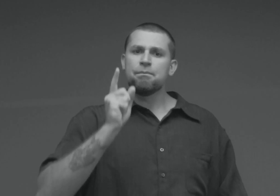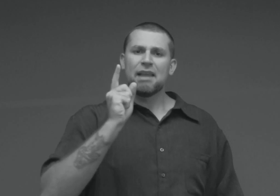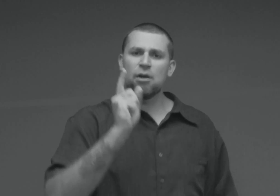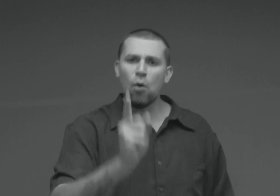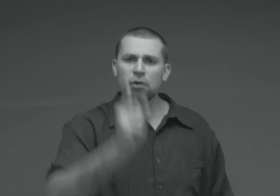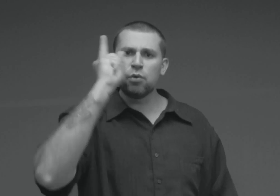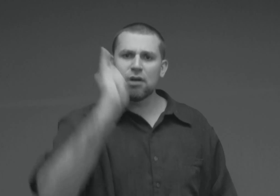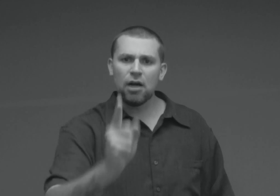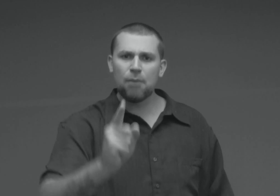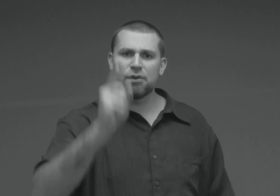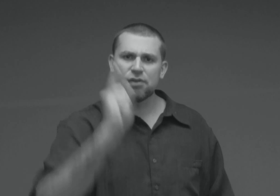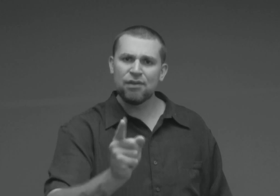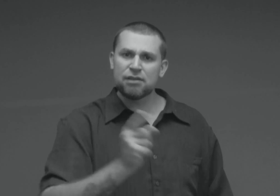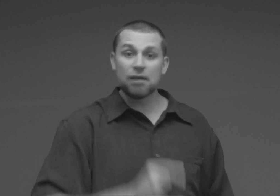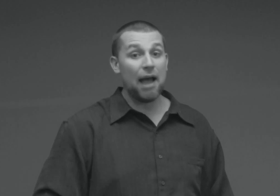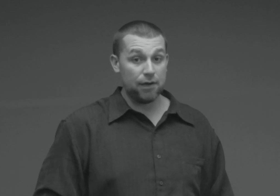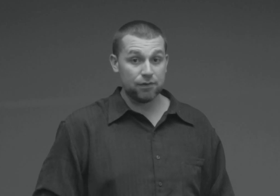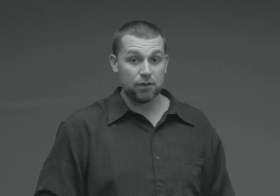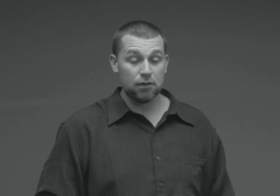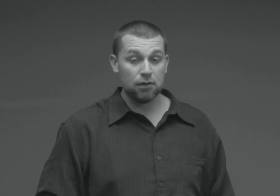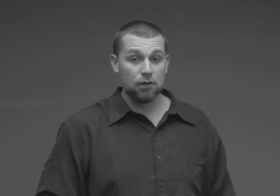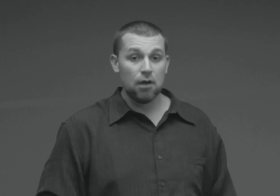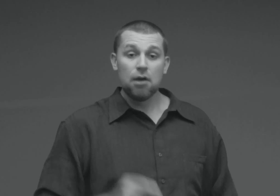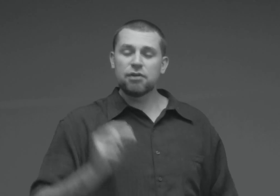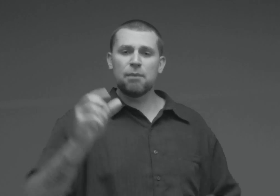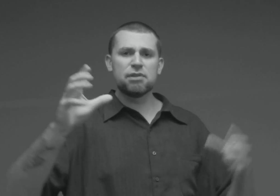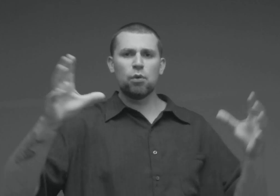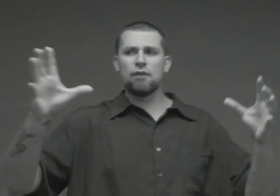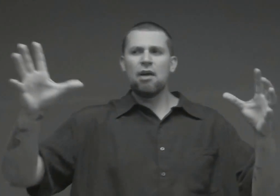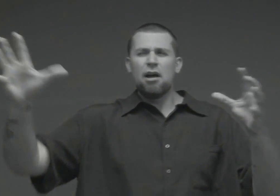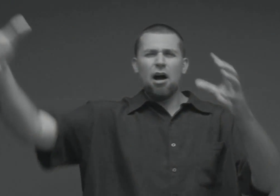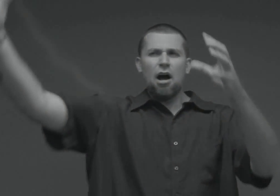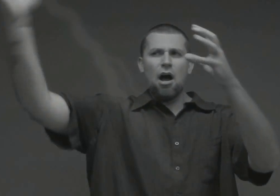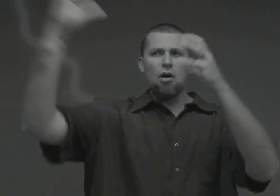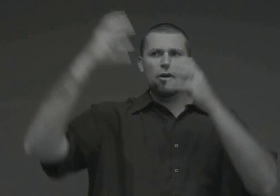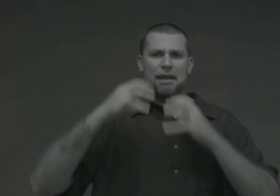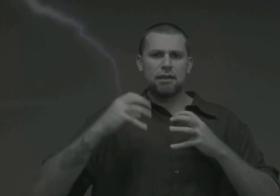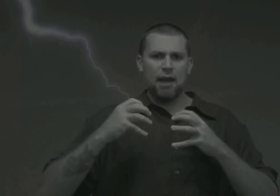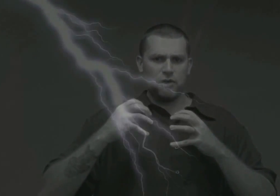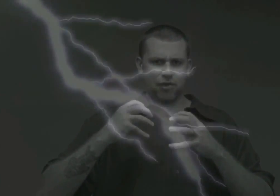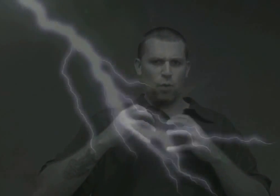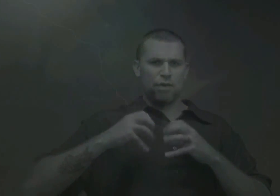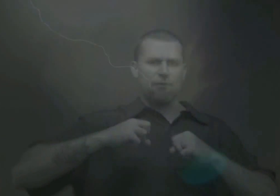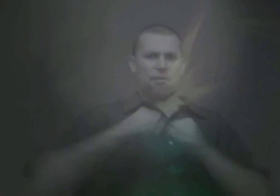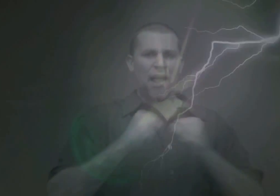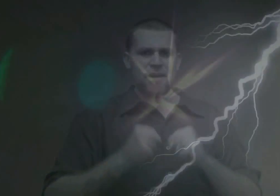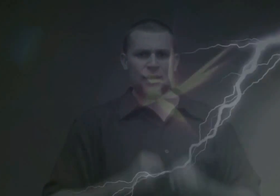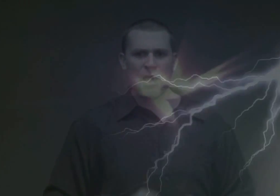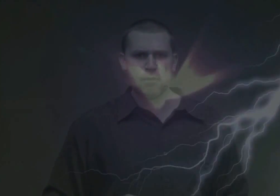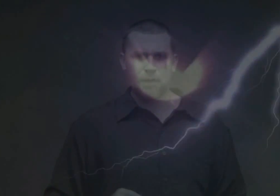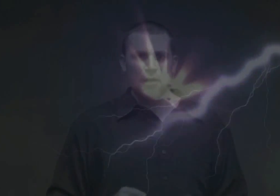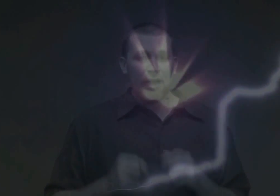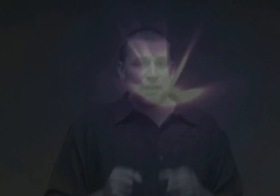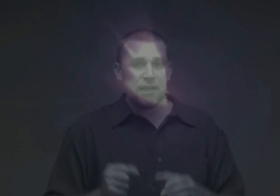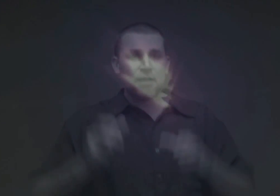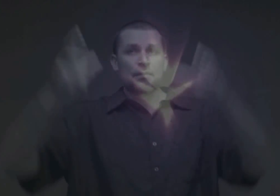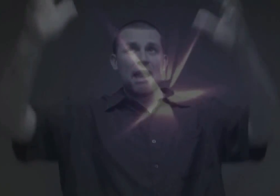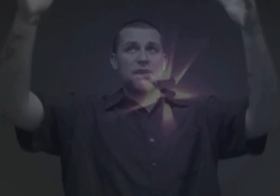in order to accomplish this task, some sort of augmentation or divine enablement, indeed a